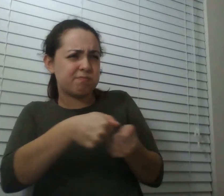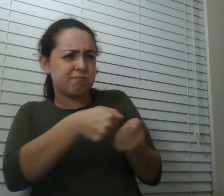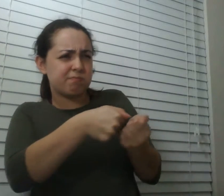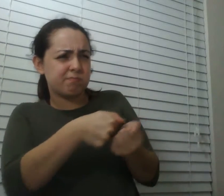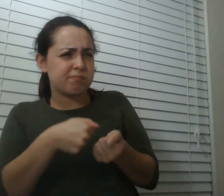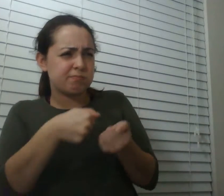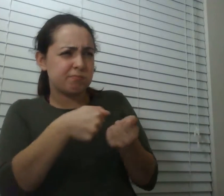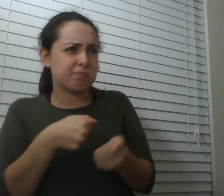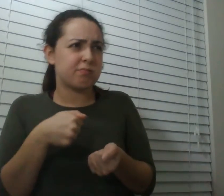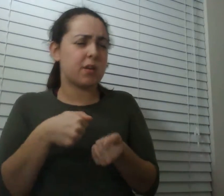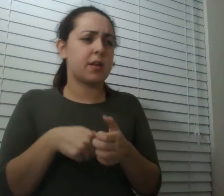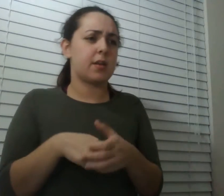waves of pain